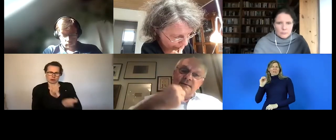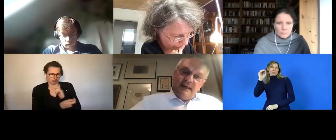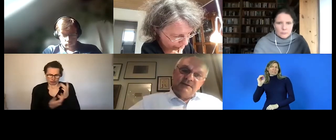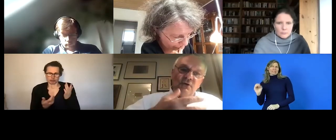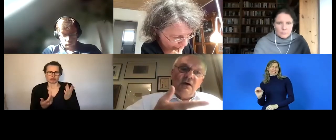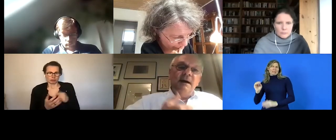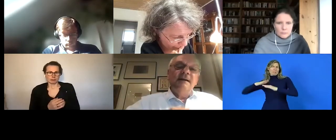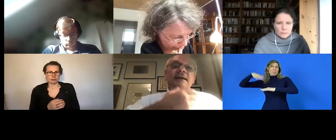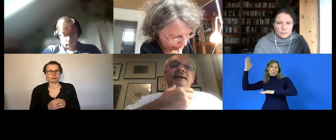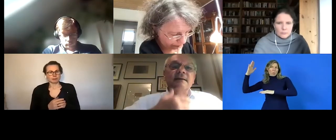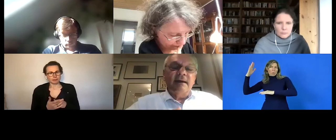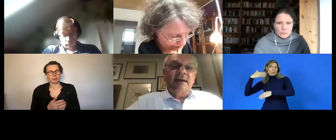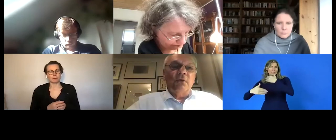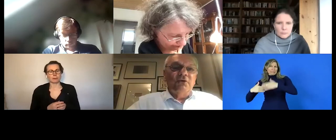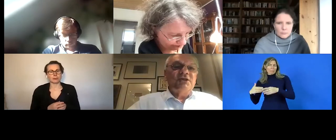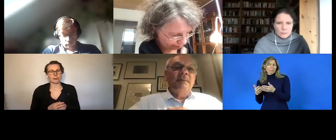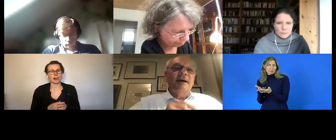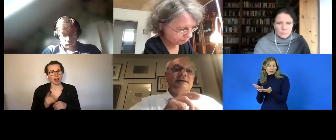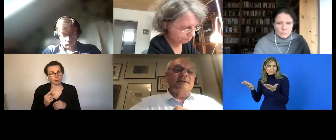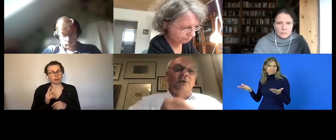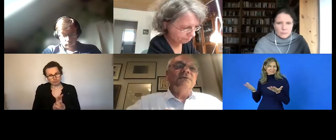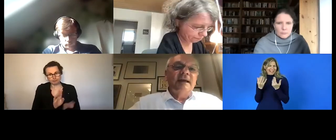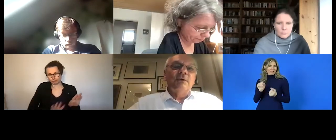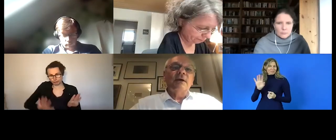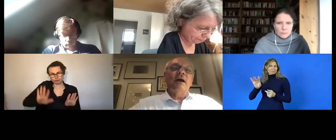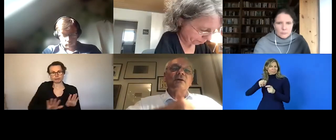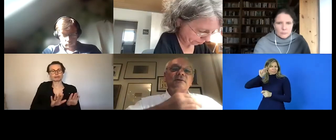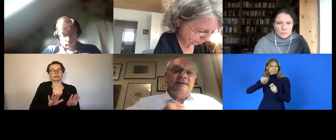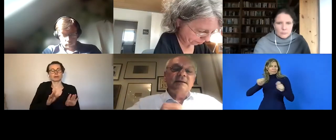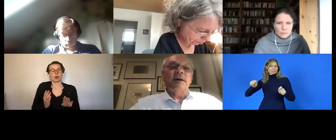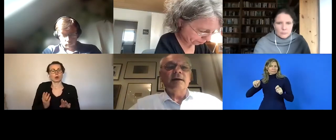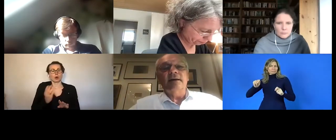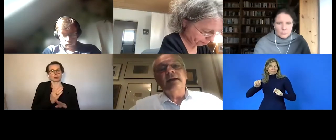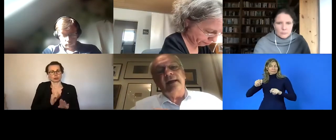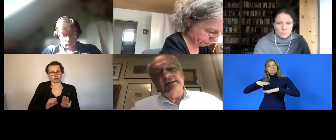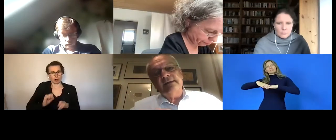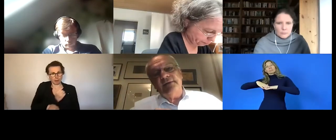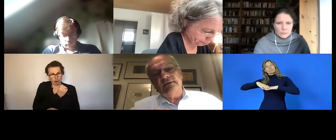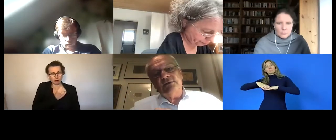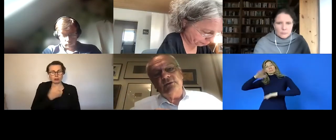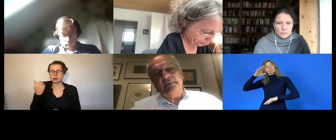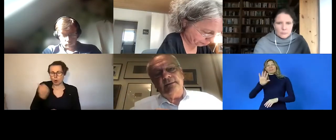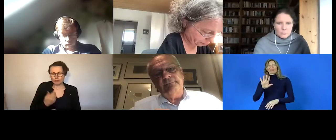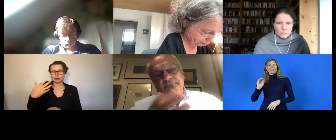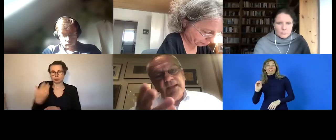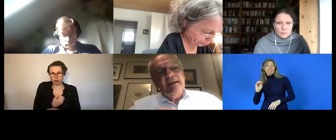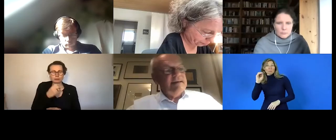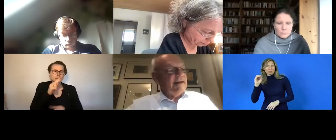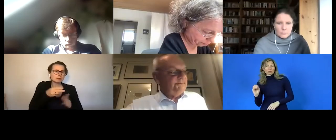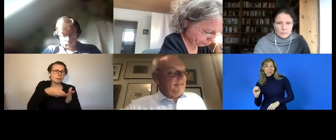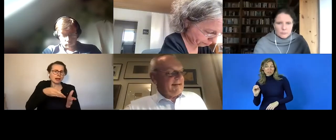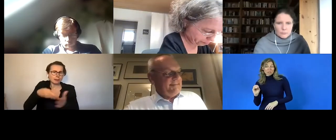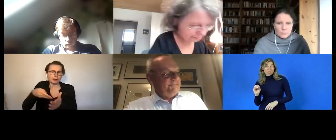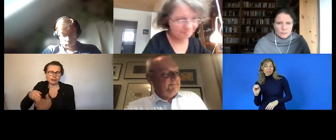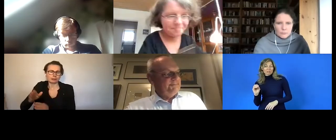not um not um uh well they they they cannot make